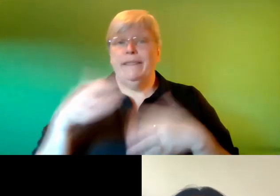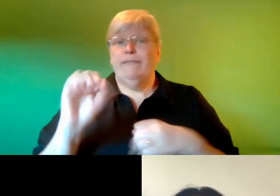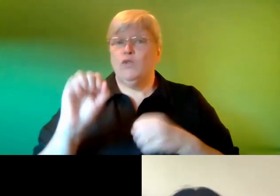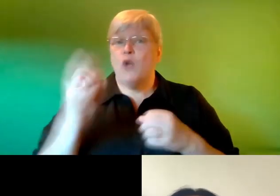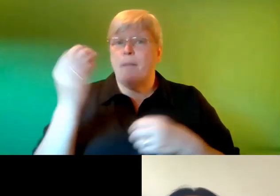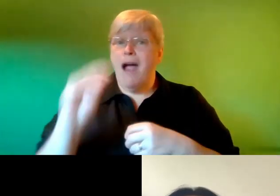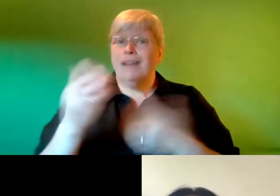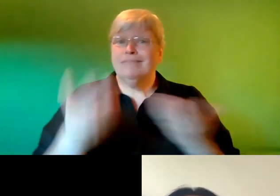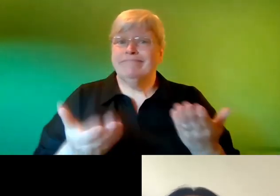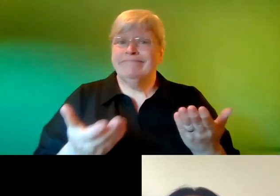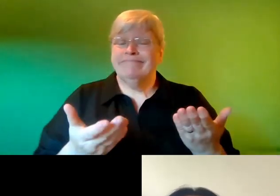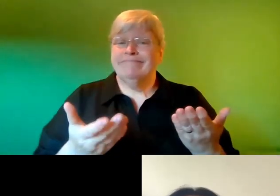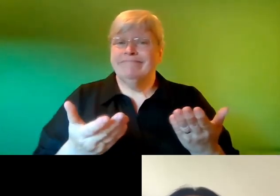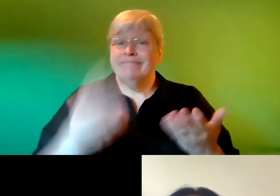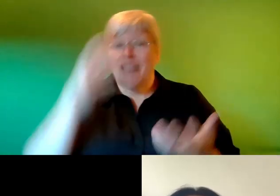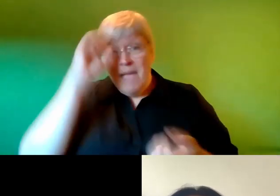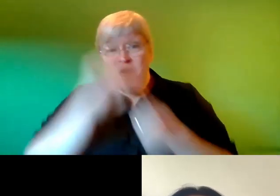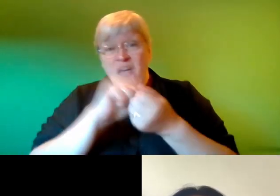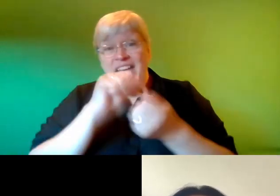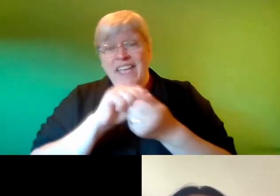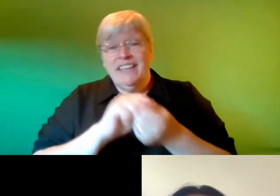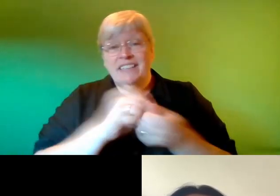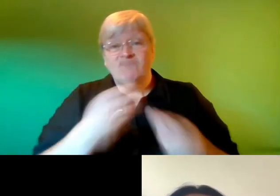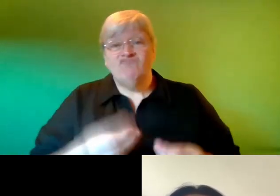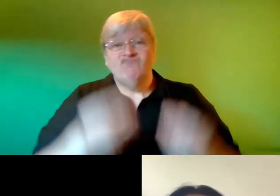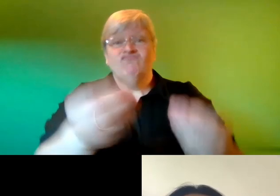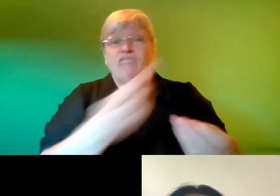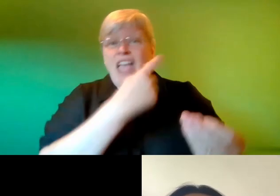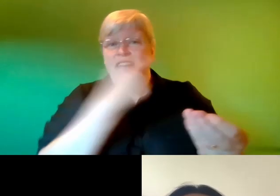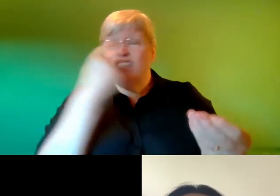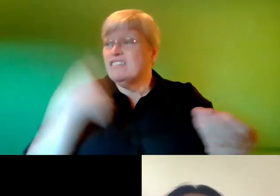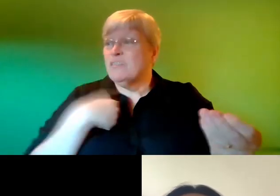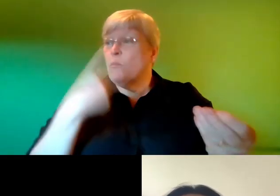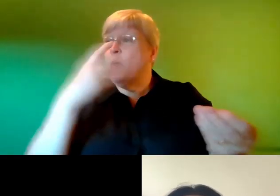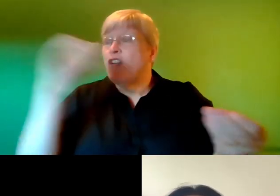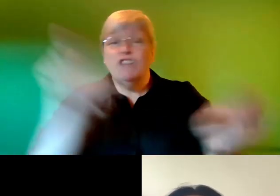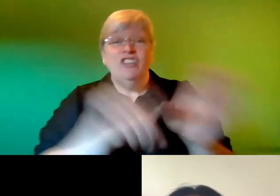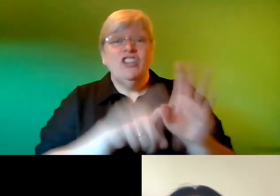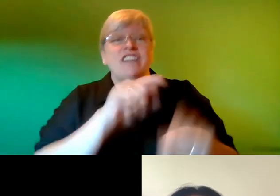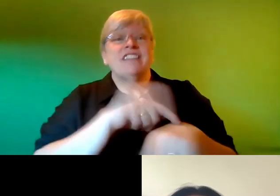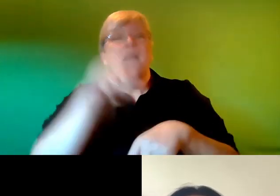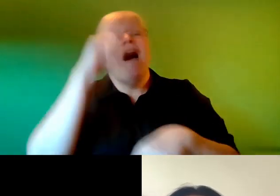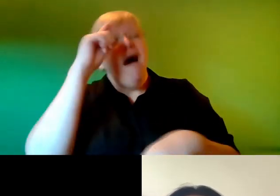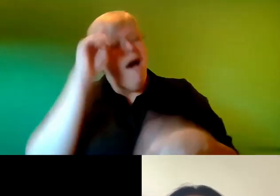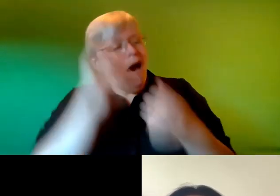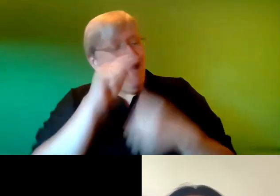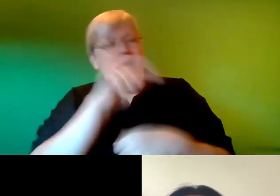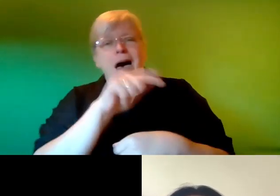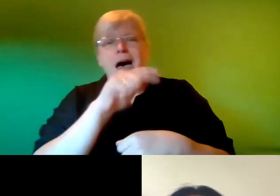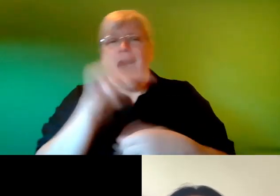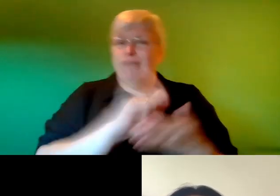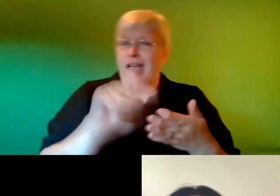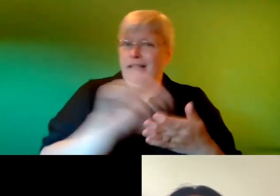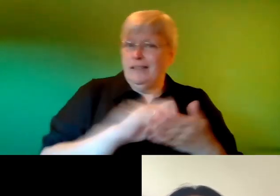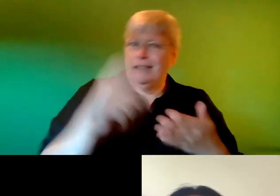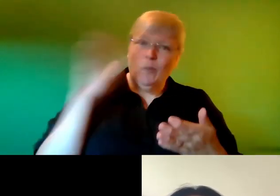isn't it and kind of if somebody comes across your writing in 20 30 years time 100 years time like oh wow this person she failed out she was writing pretty cool stuff about